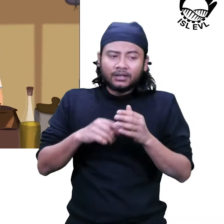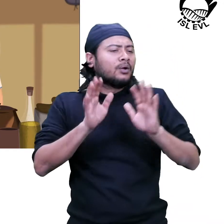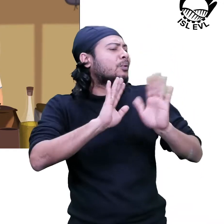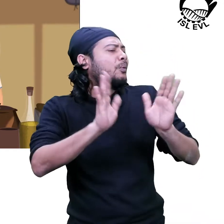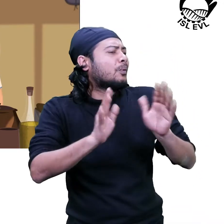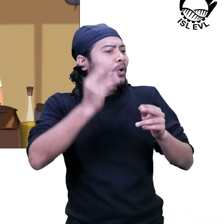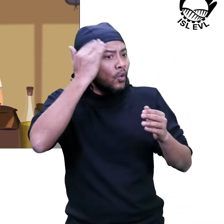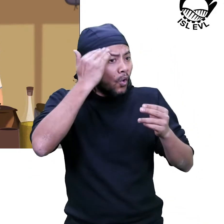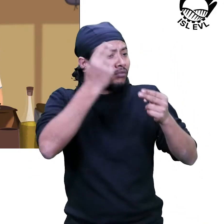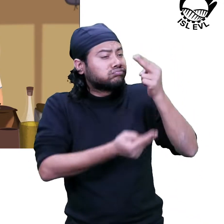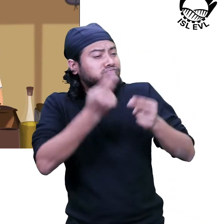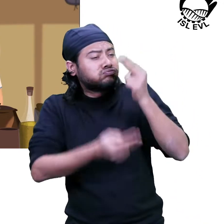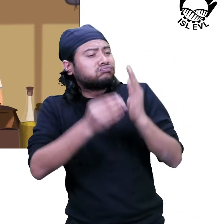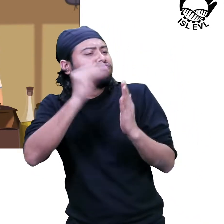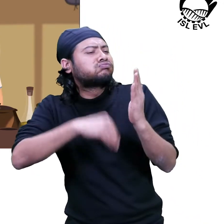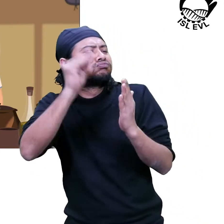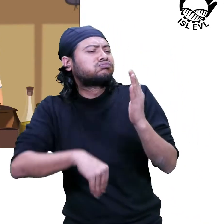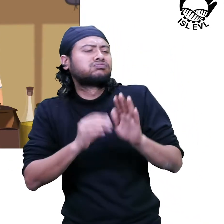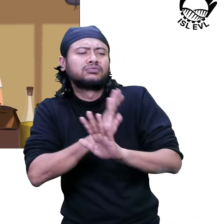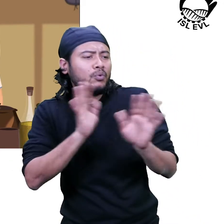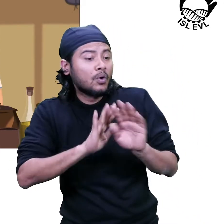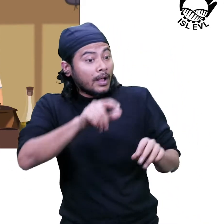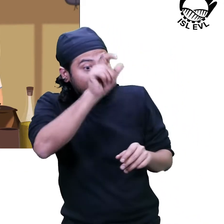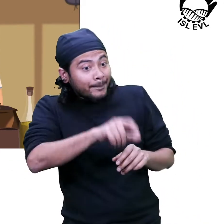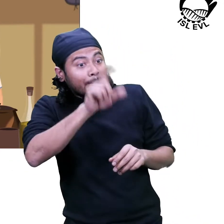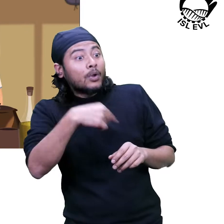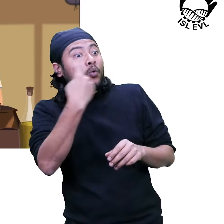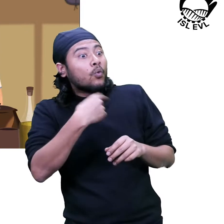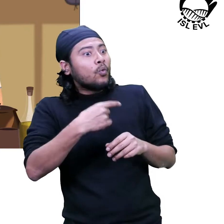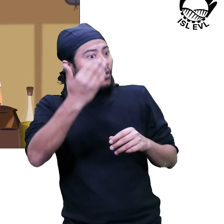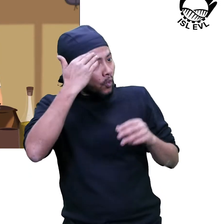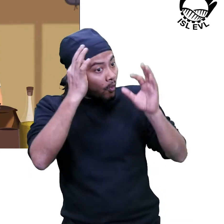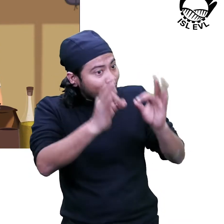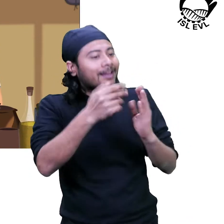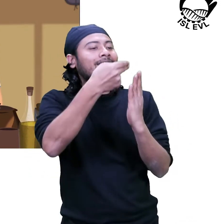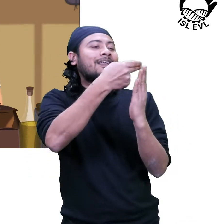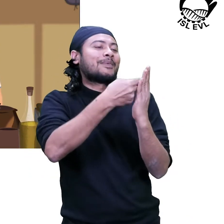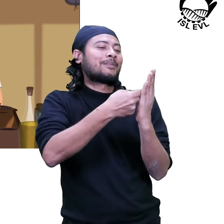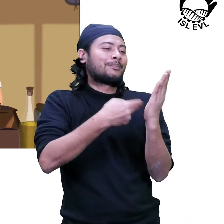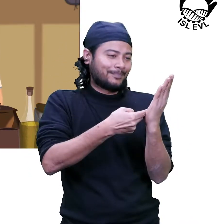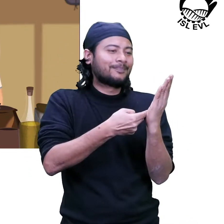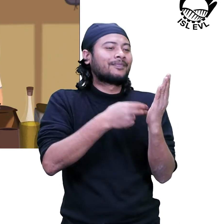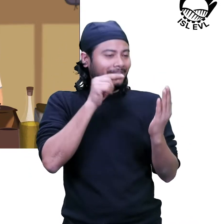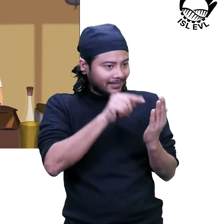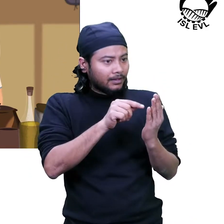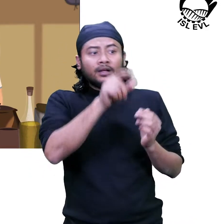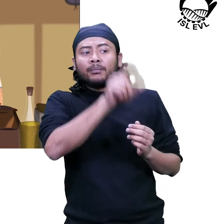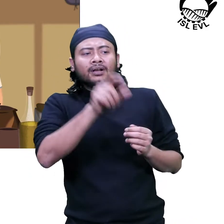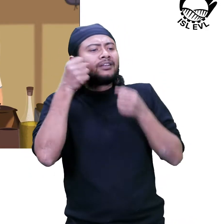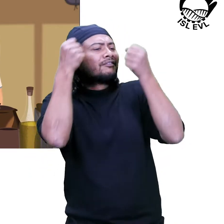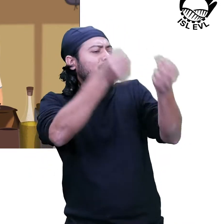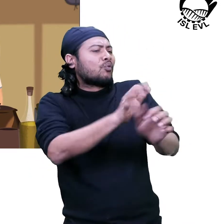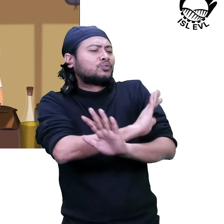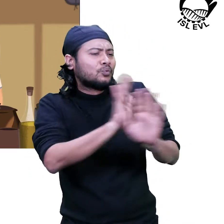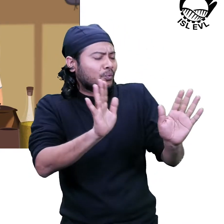Only the people who hold traditional knowledge should be registered. And it is entirely up to them